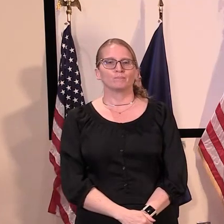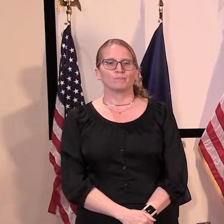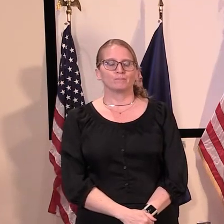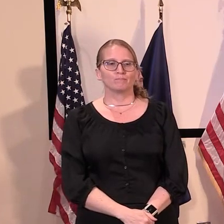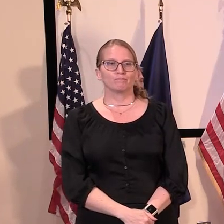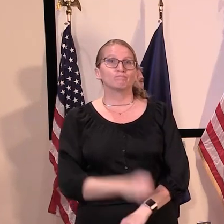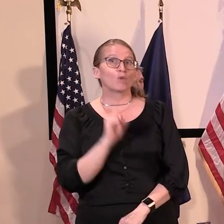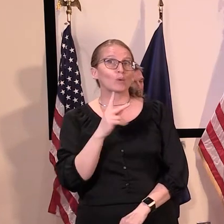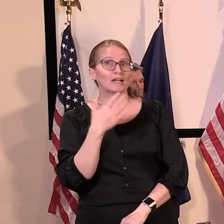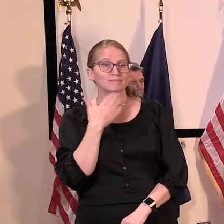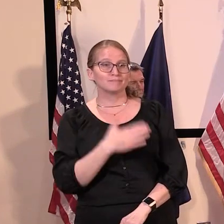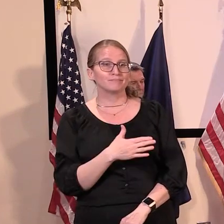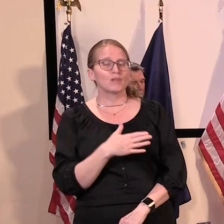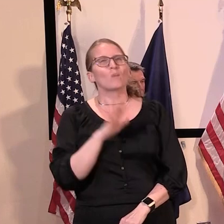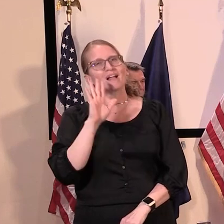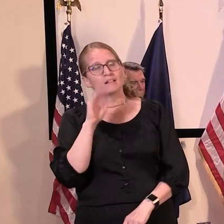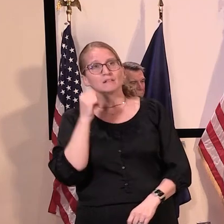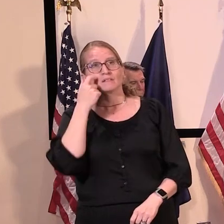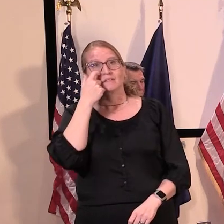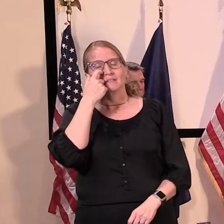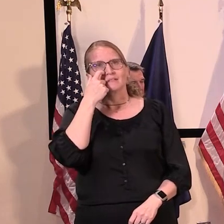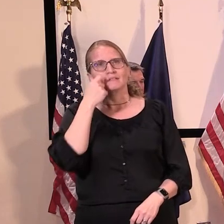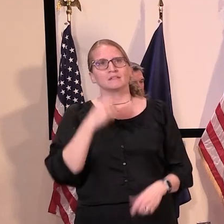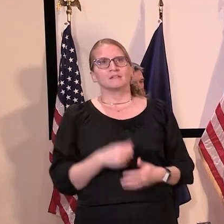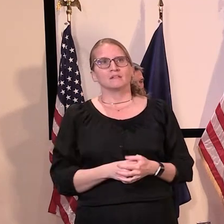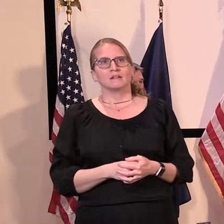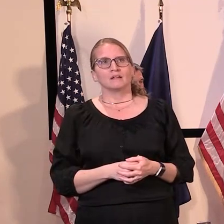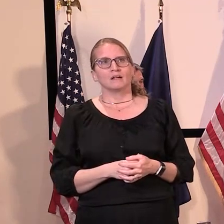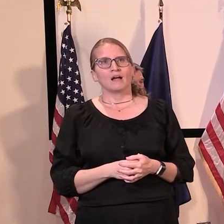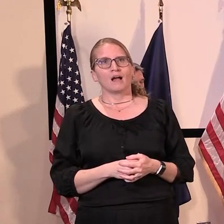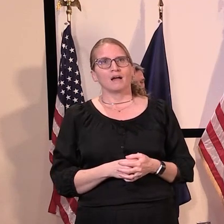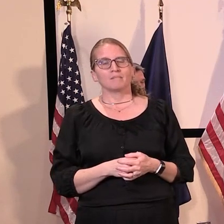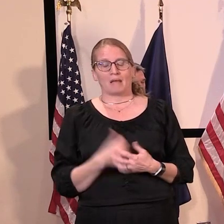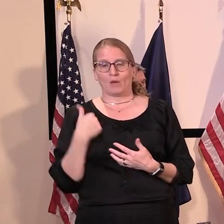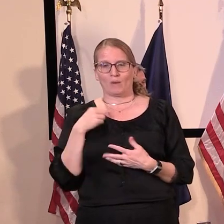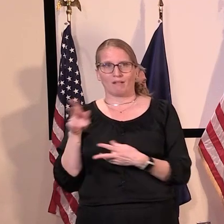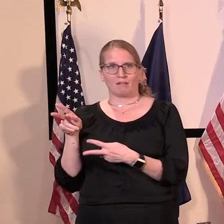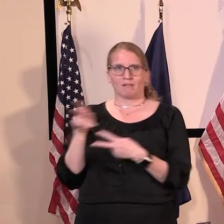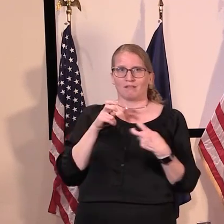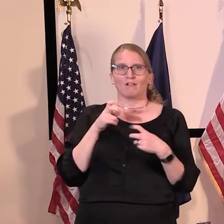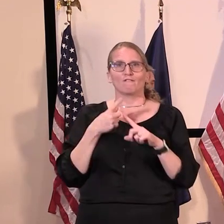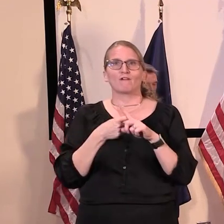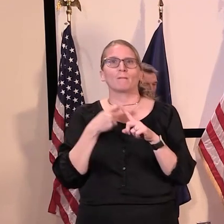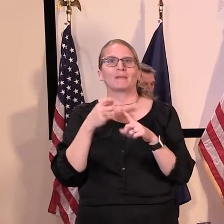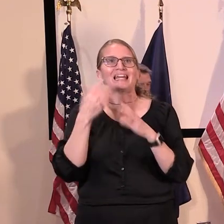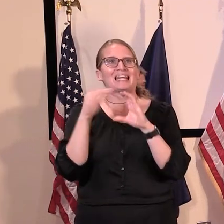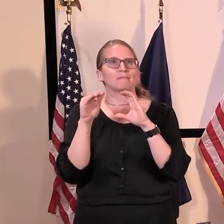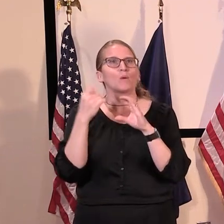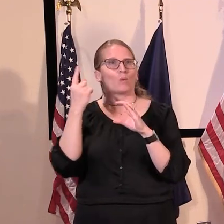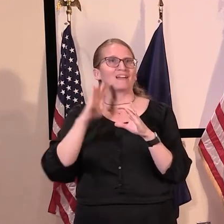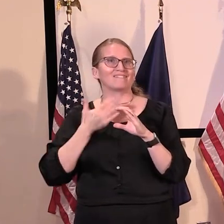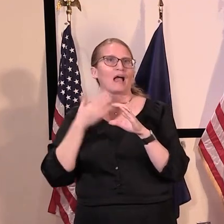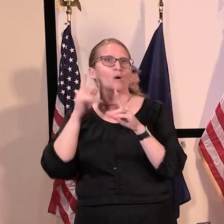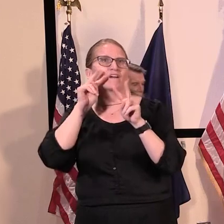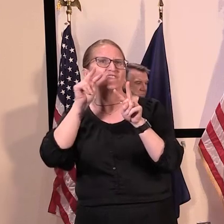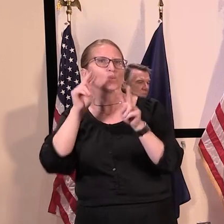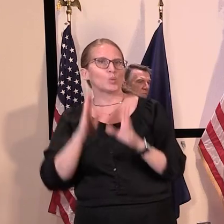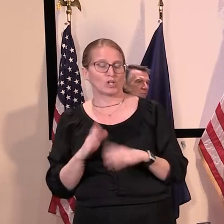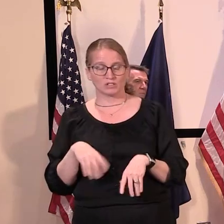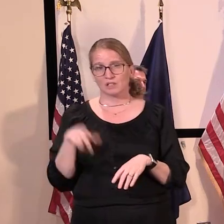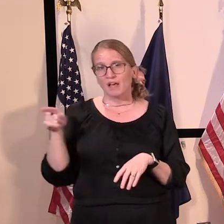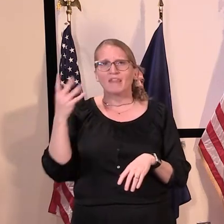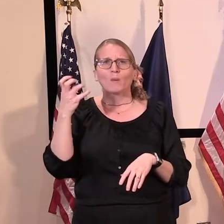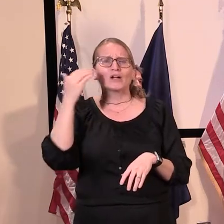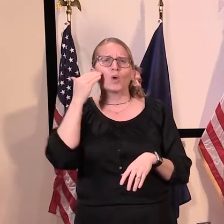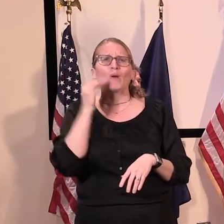Okay. Um, I guess the, the question I'm going to pull this directly from, uh, email I got from a viewer who's wanting to know if the tests are good enough